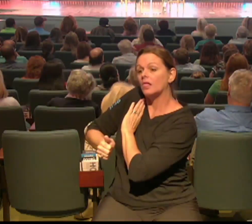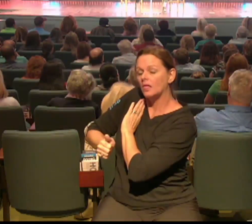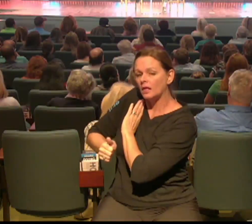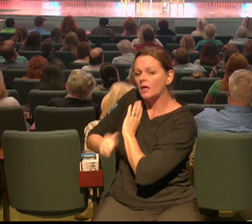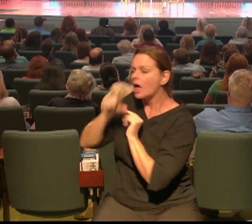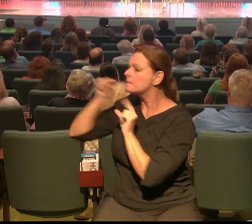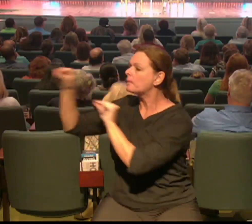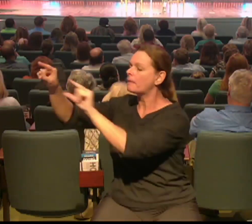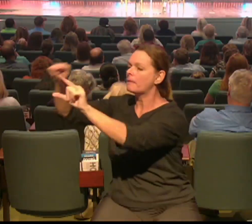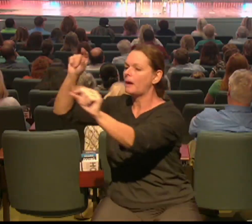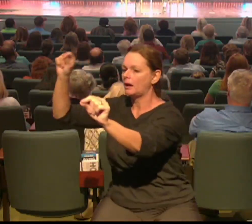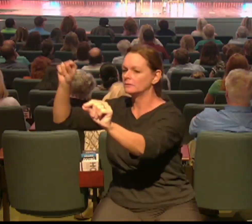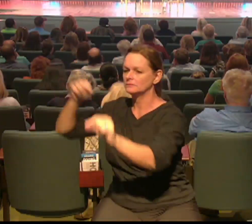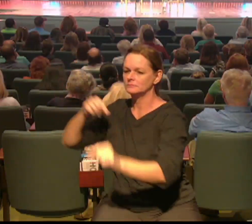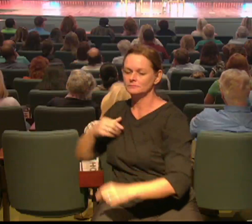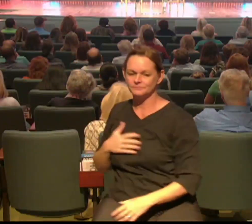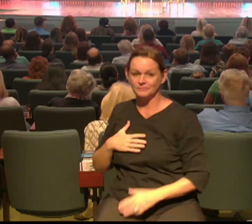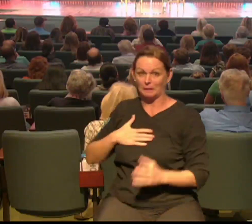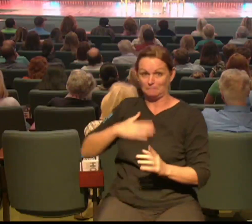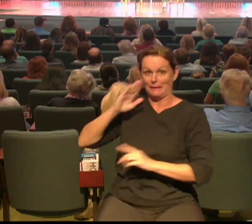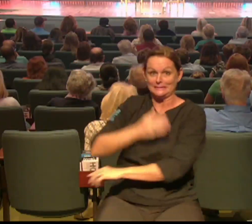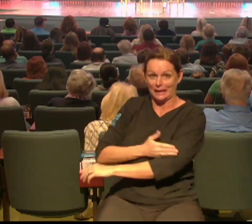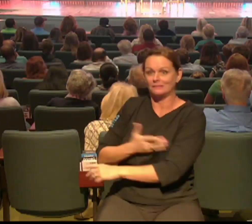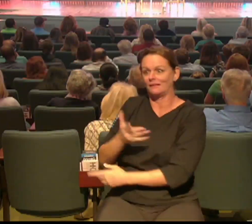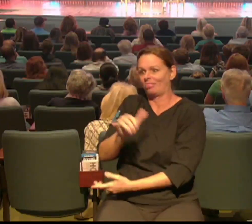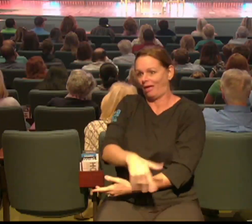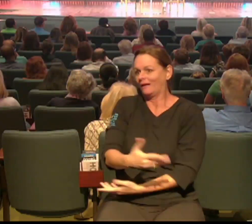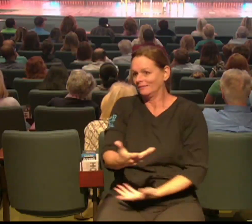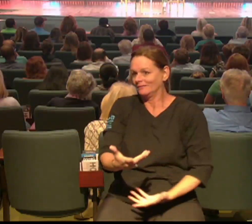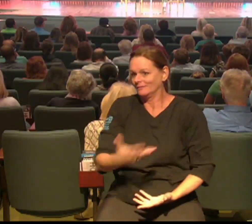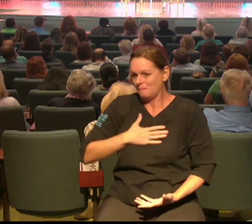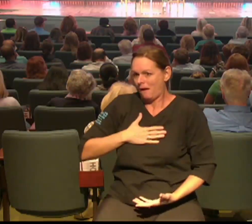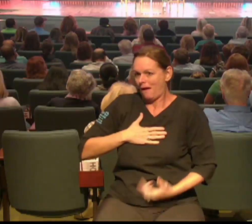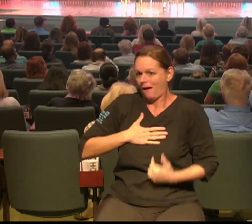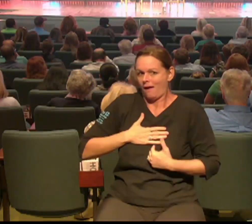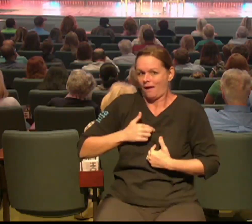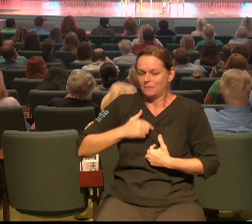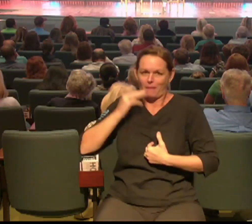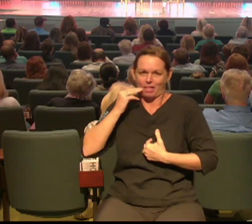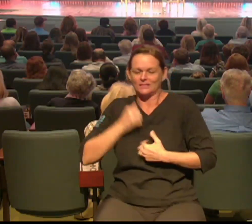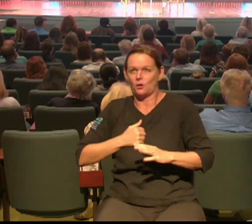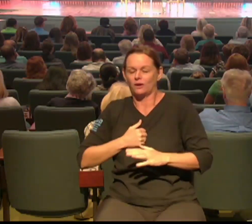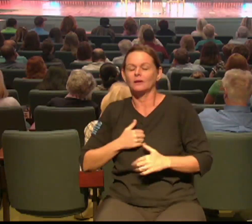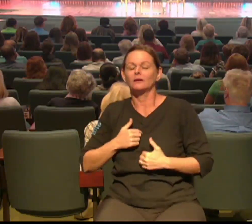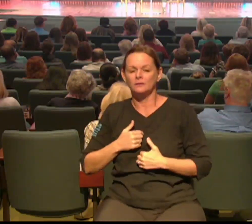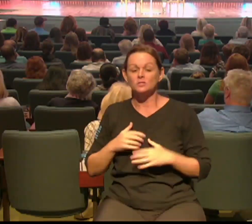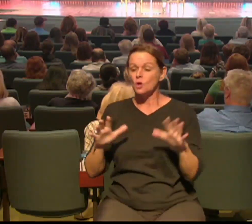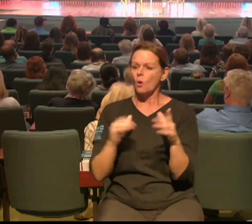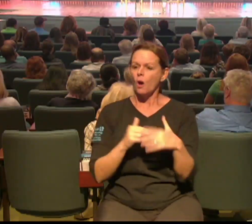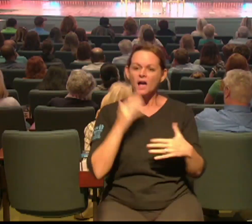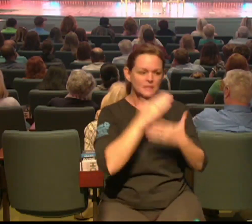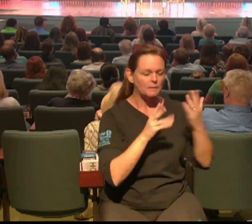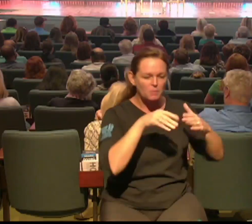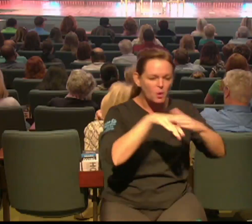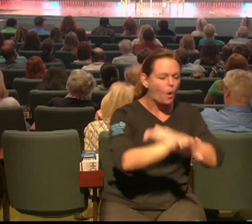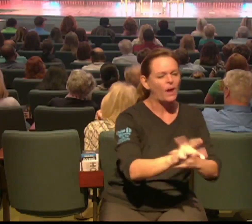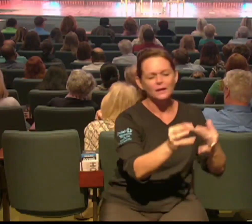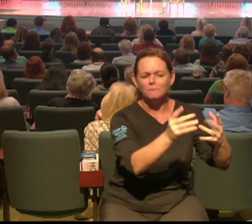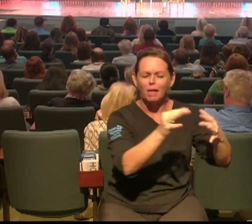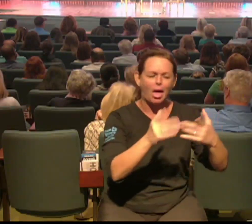gallon of milk and while they're there they lead the cashier to Jesus and those people just I'm jealous of those people because they can lead